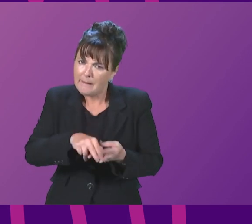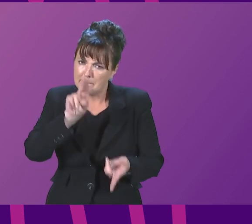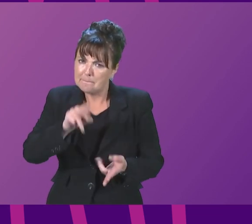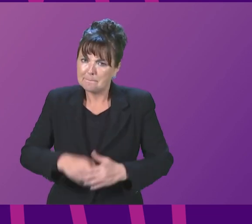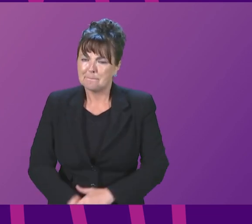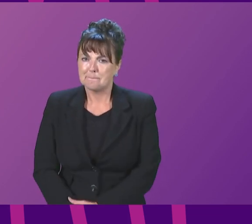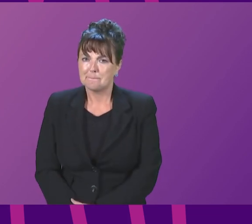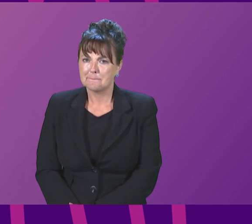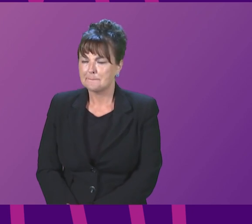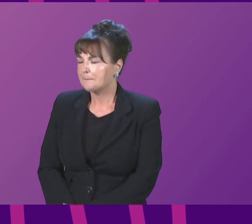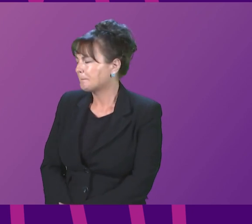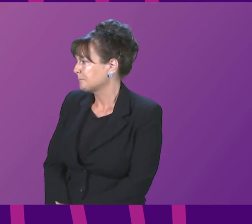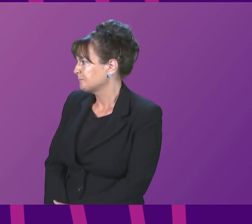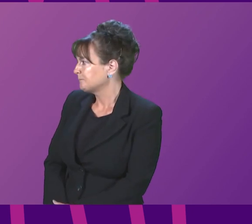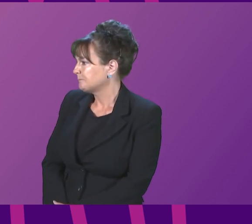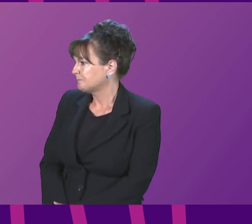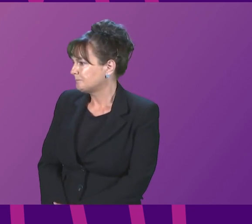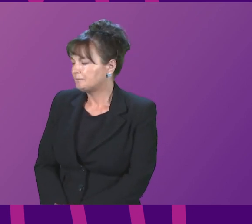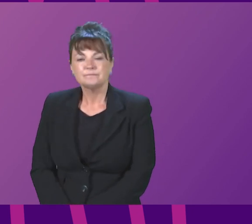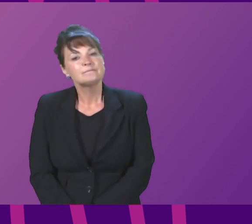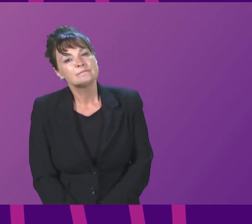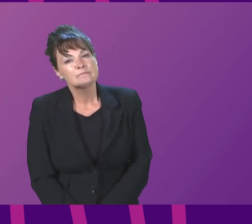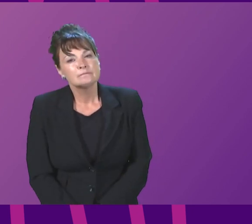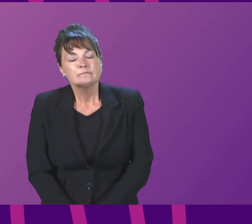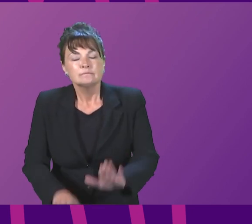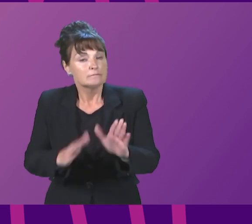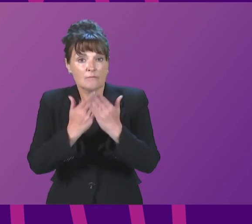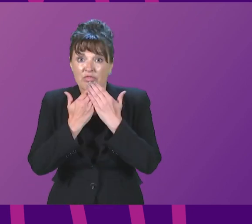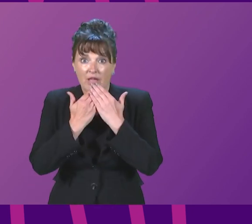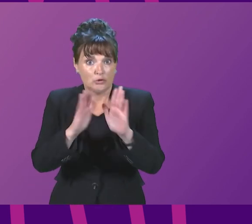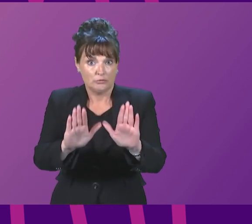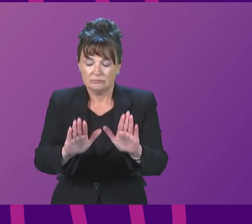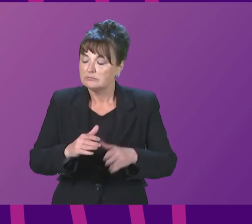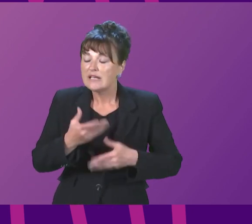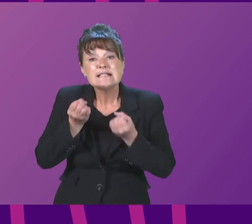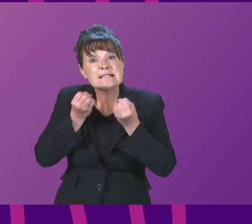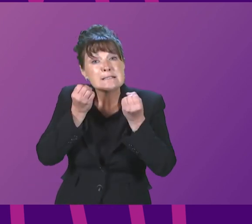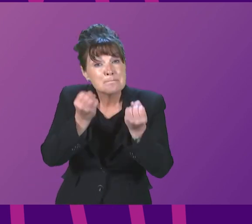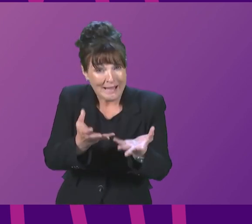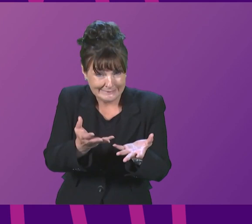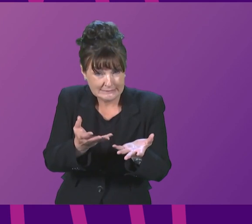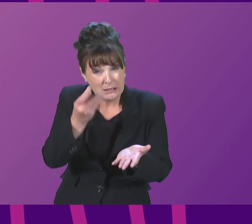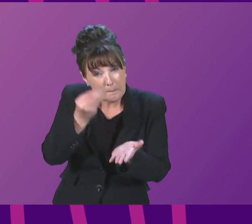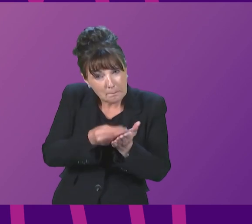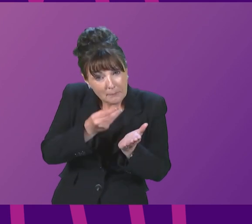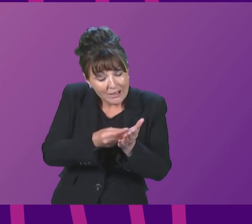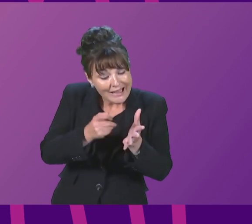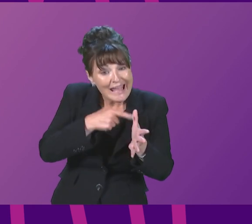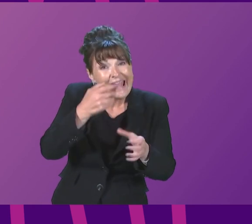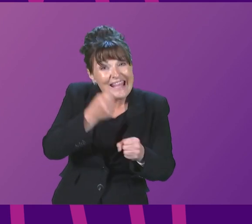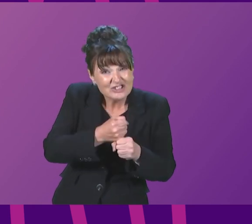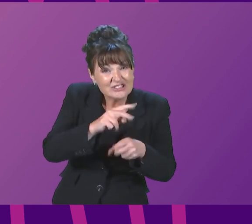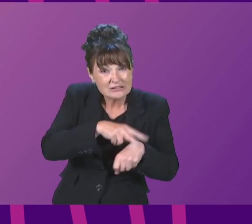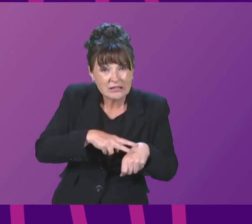Thank you, President Officer Firstly, spend on agency staff in the NHS is a tiny, tiny fraction of the